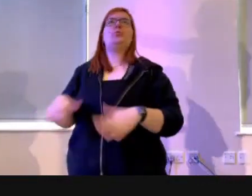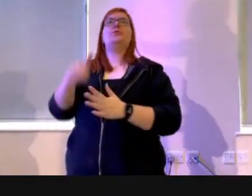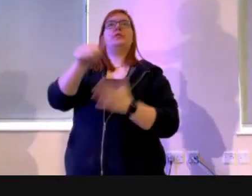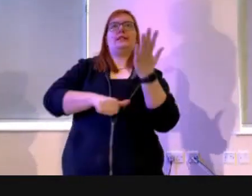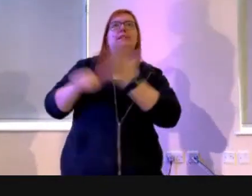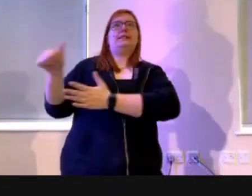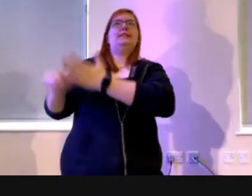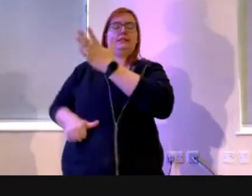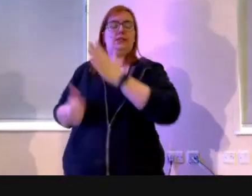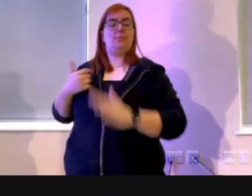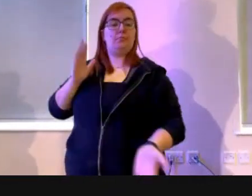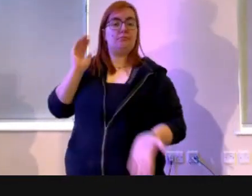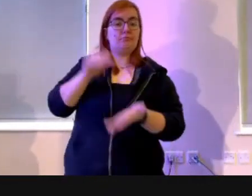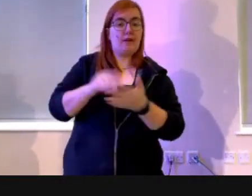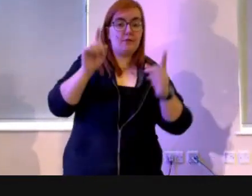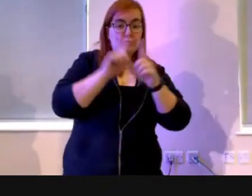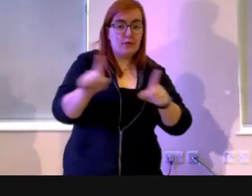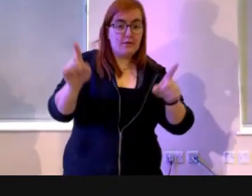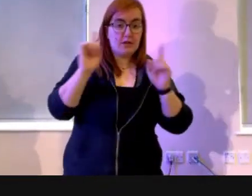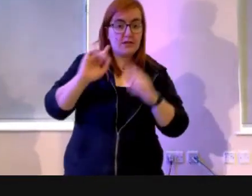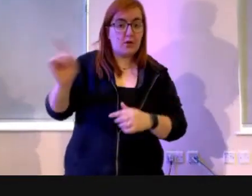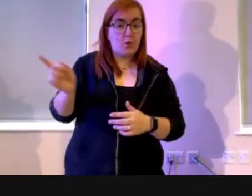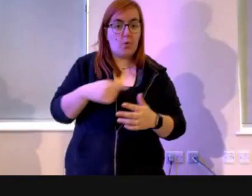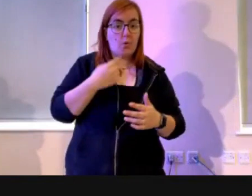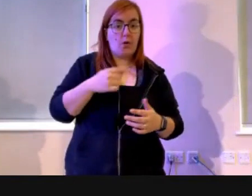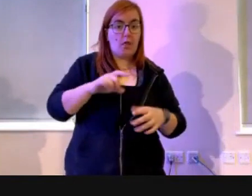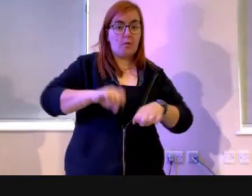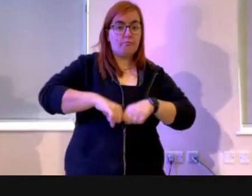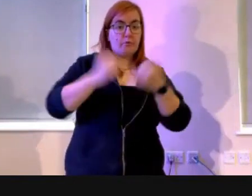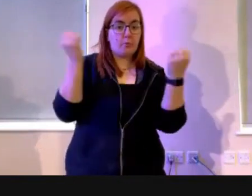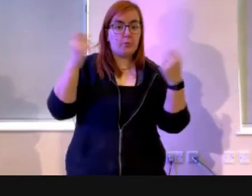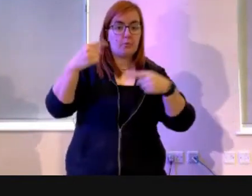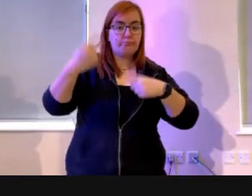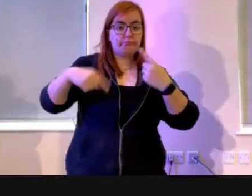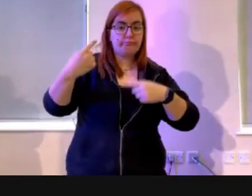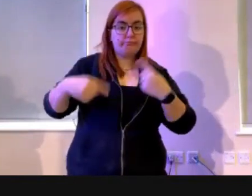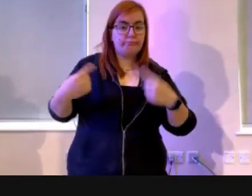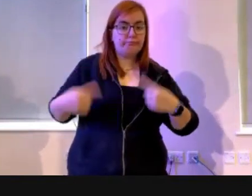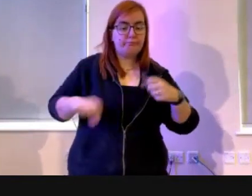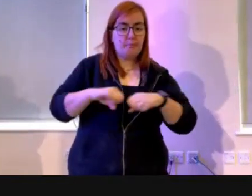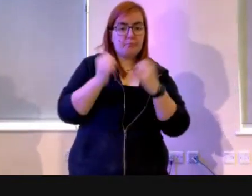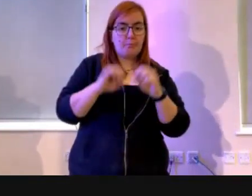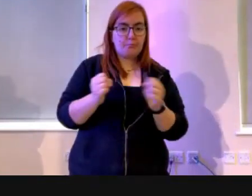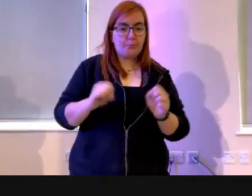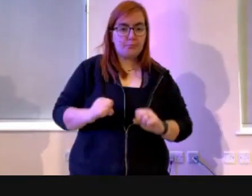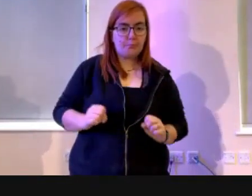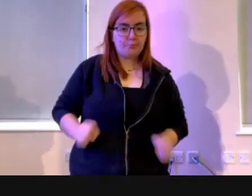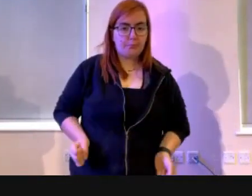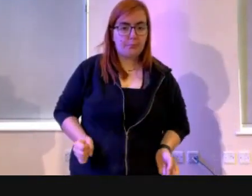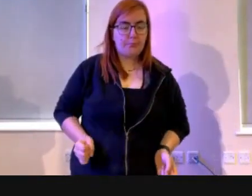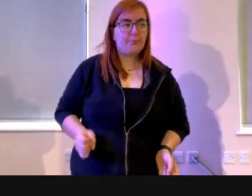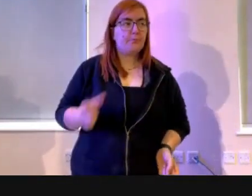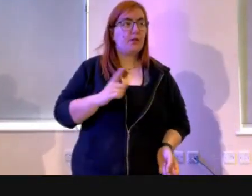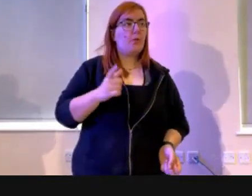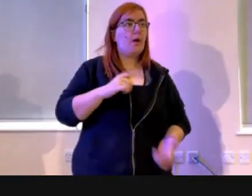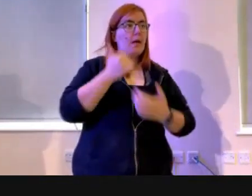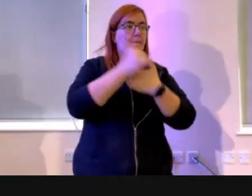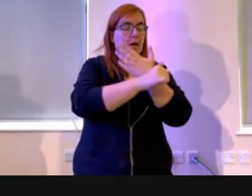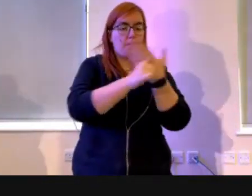university, I had pretty much broken every single one. See the Bible in the New Testament is very, very